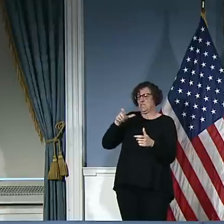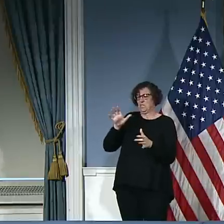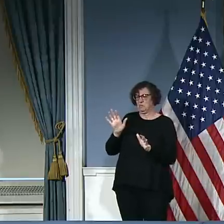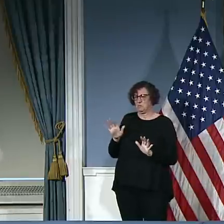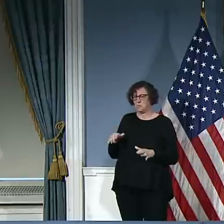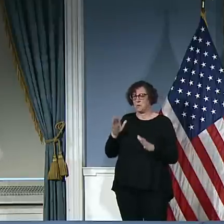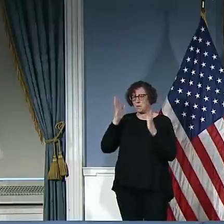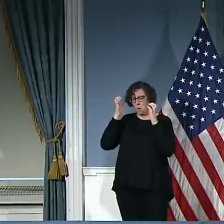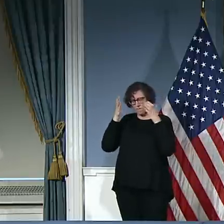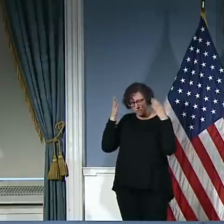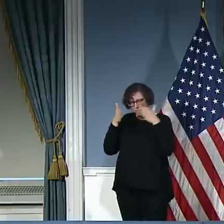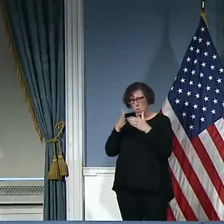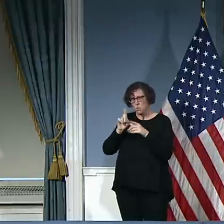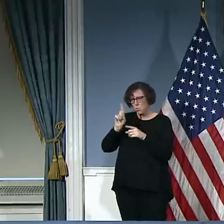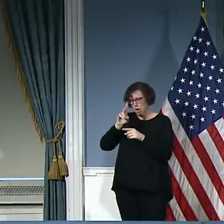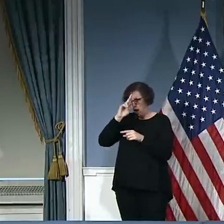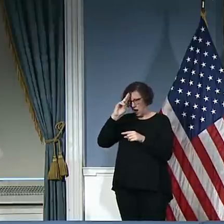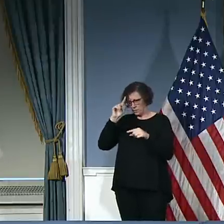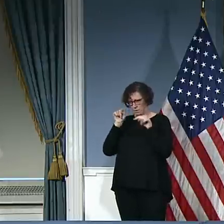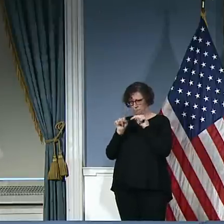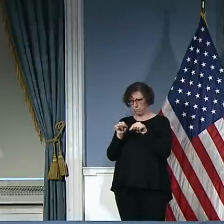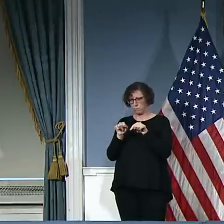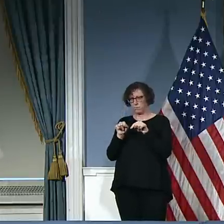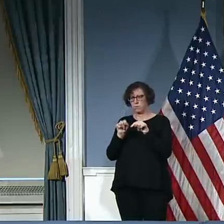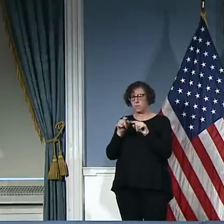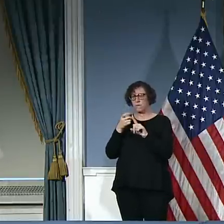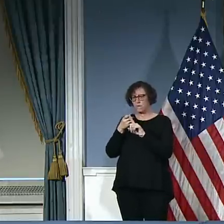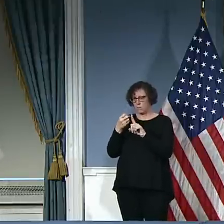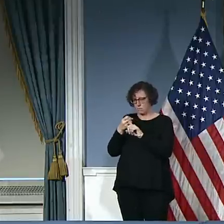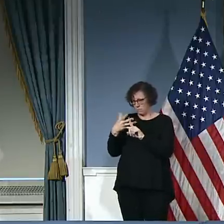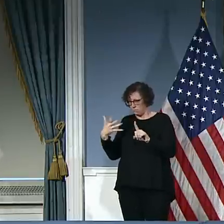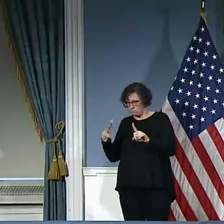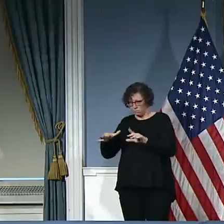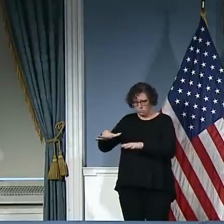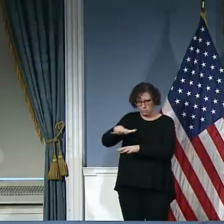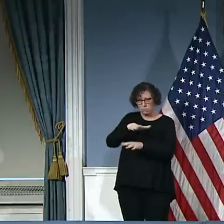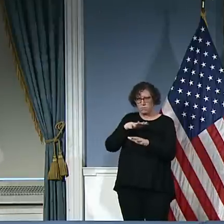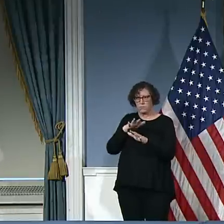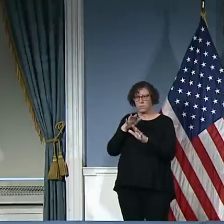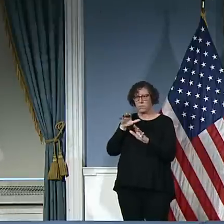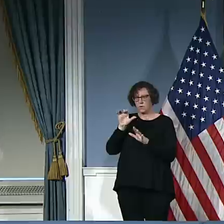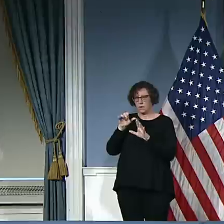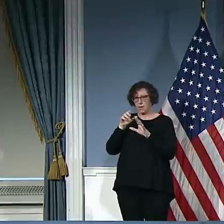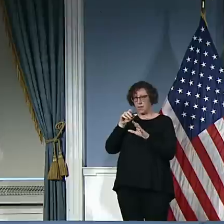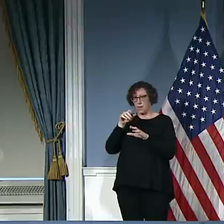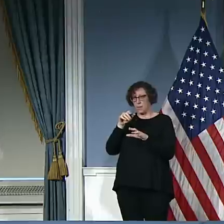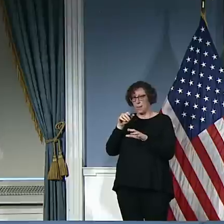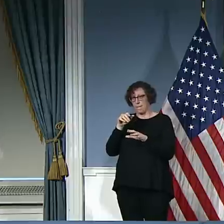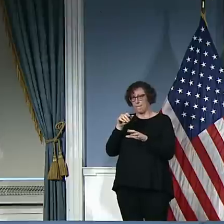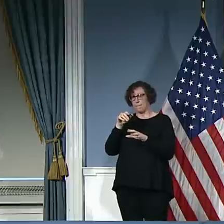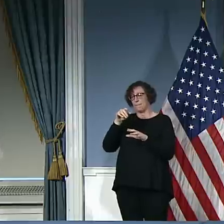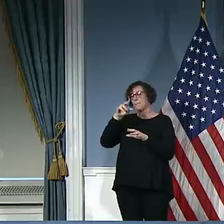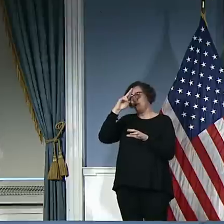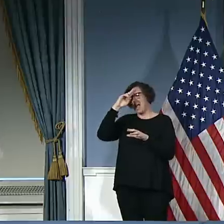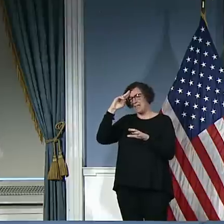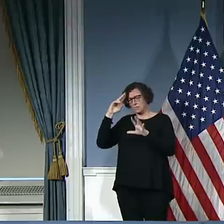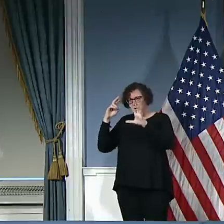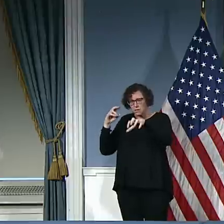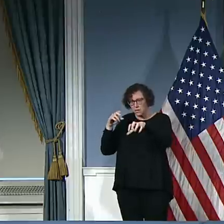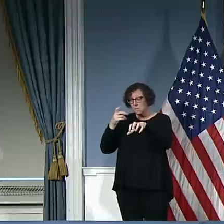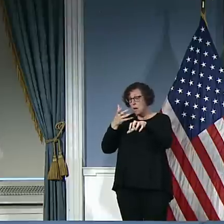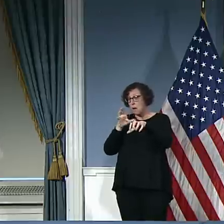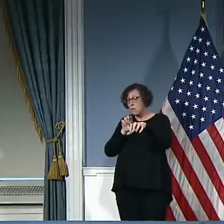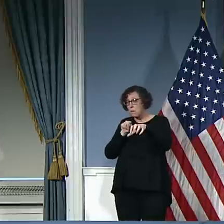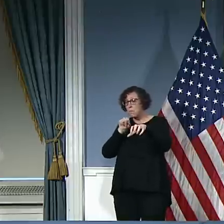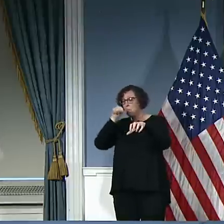Yes, thank you, Mayor. Regarding the site that we were looking at at Citi Field, that was one of the places